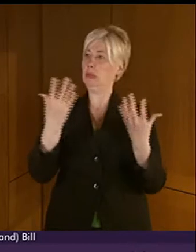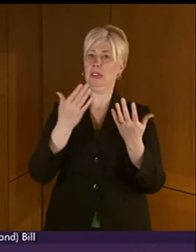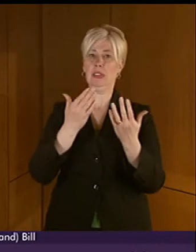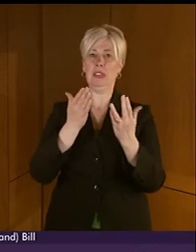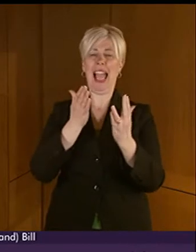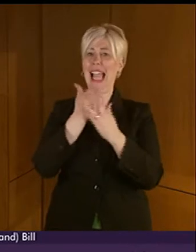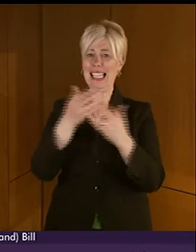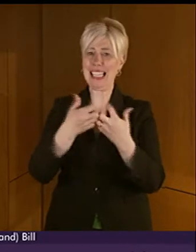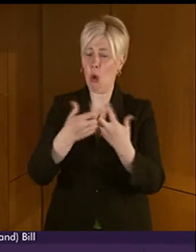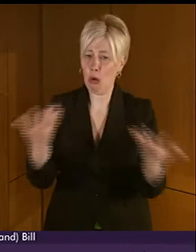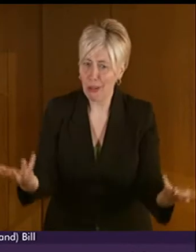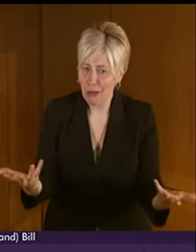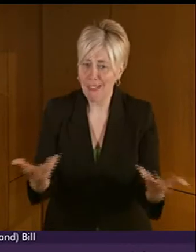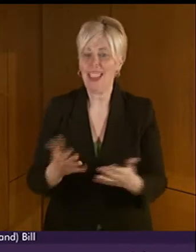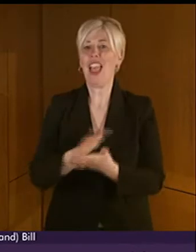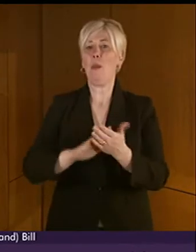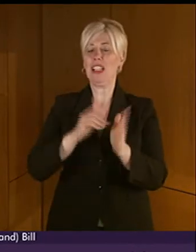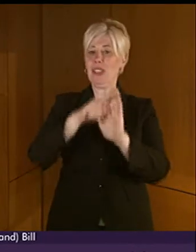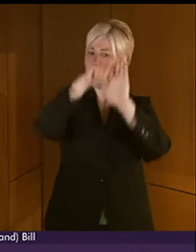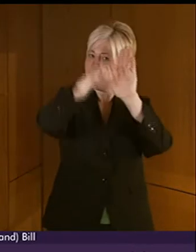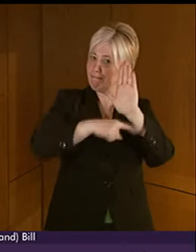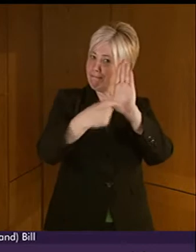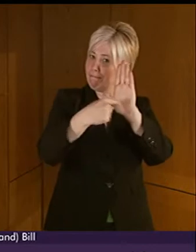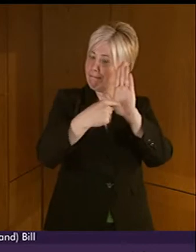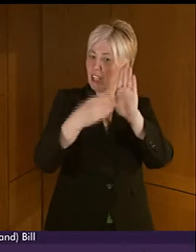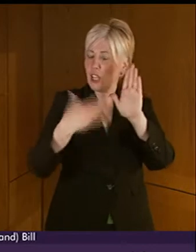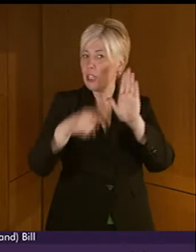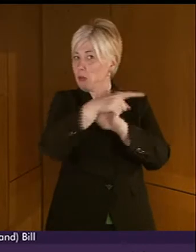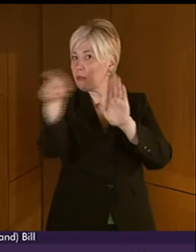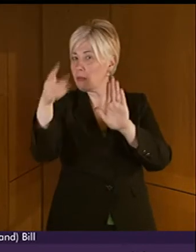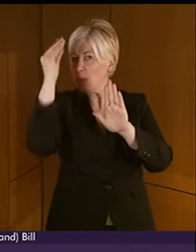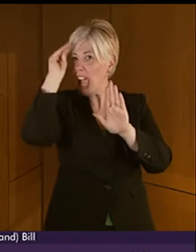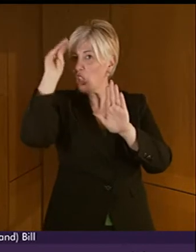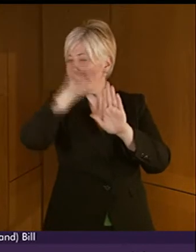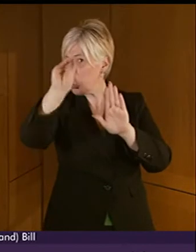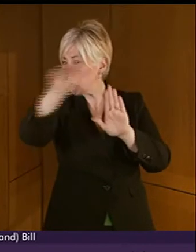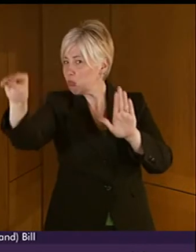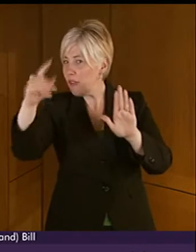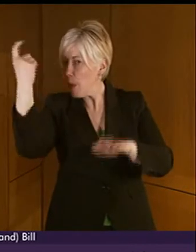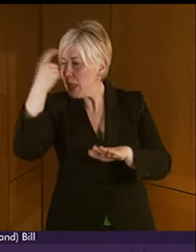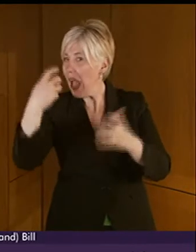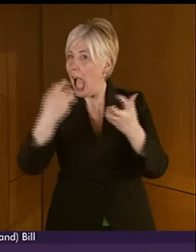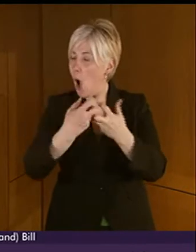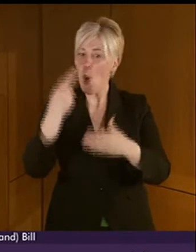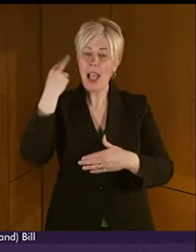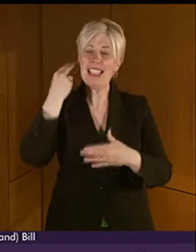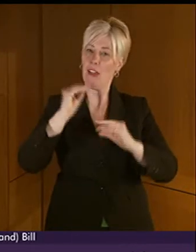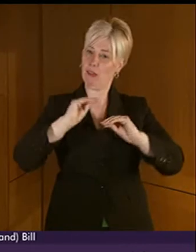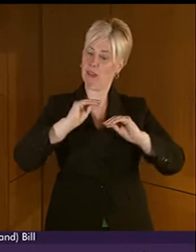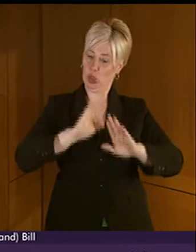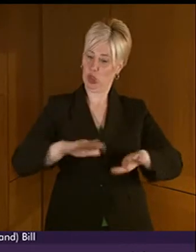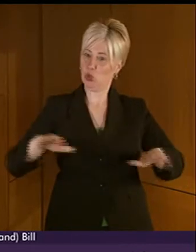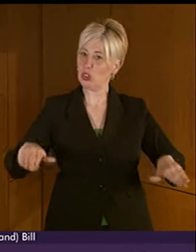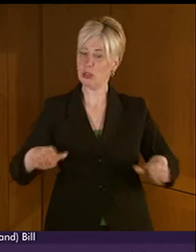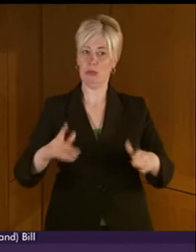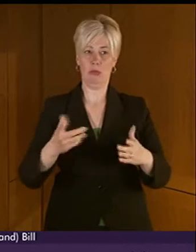legislation which will encourage education providers to think about how deaf children can be educated in the